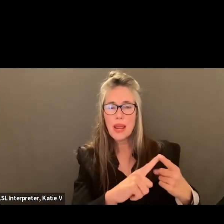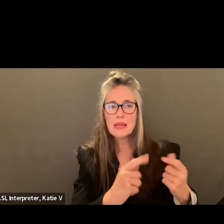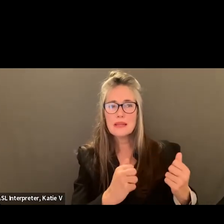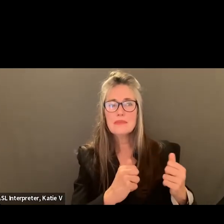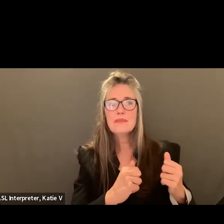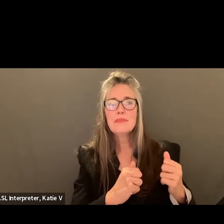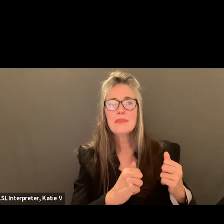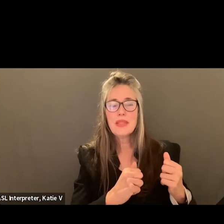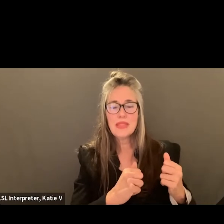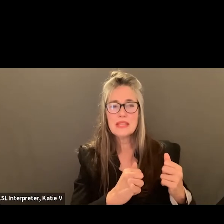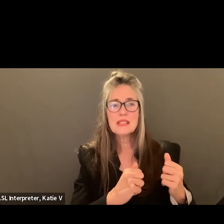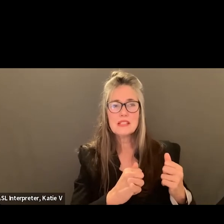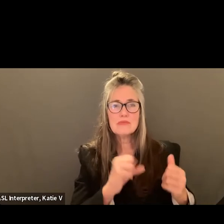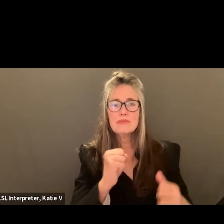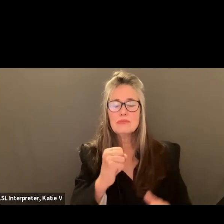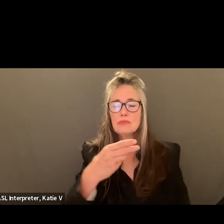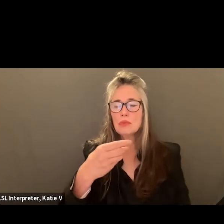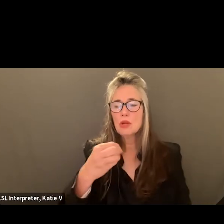place.